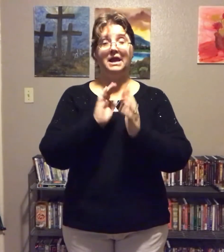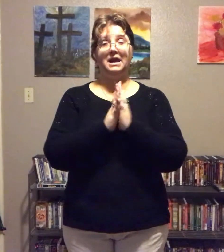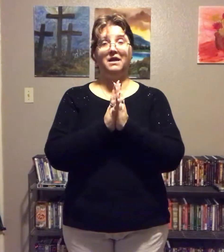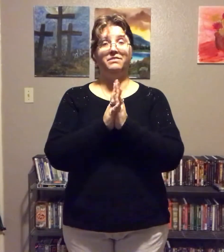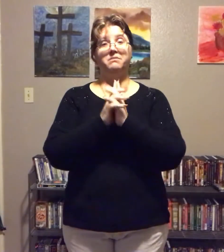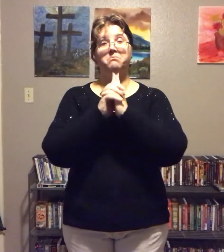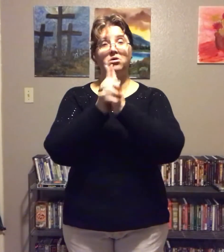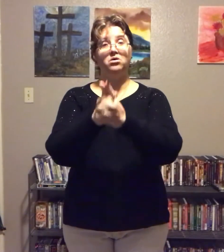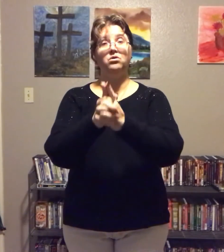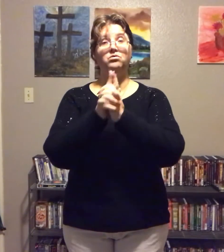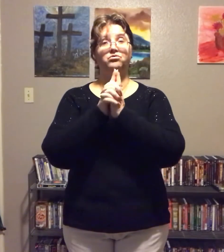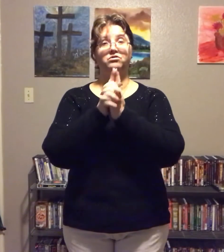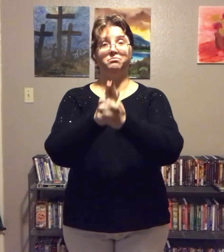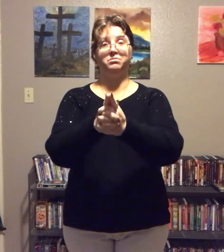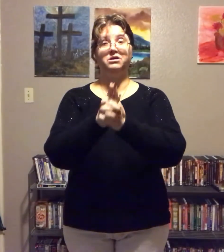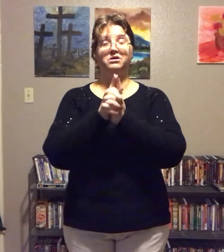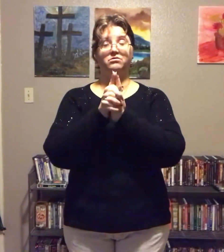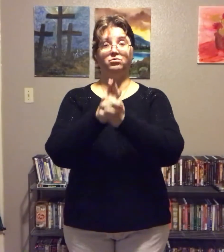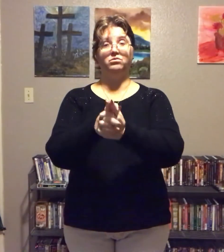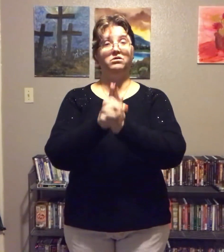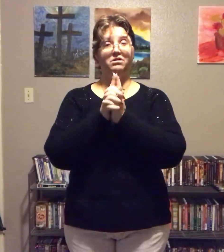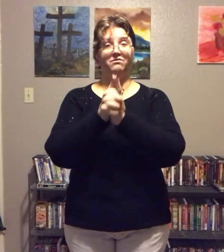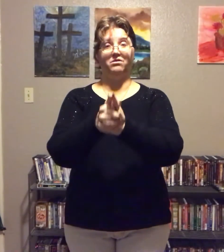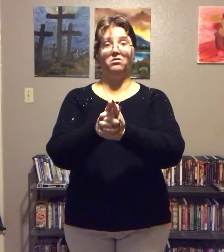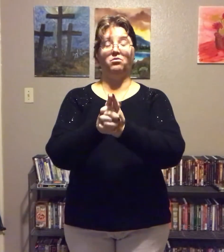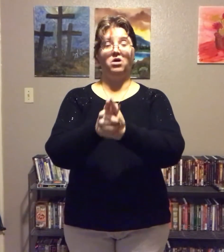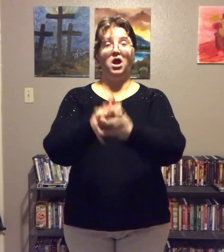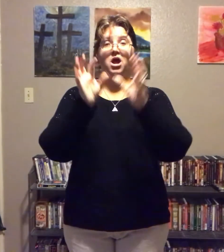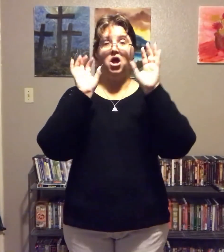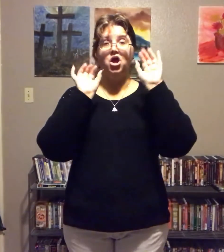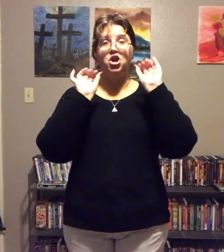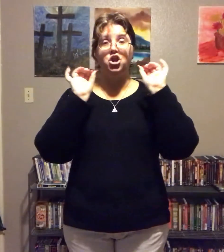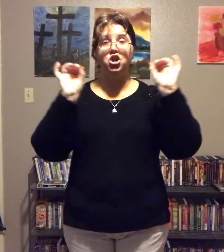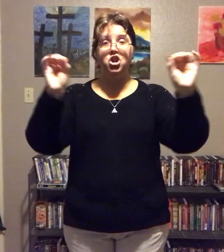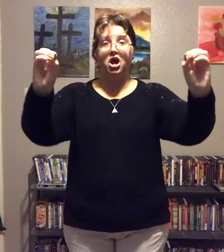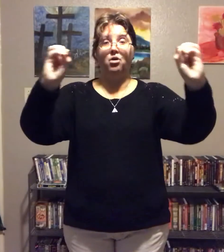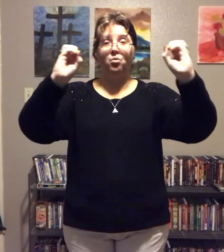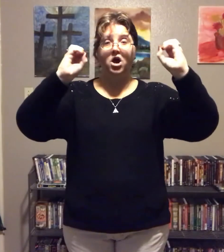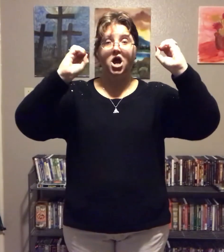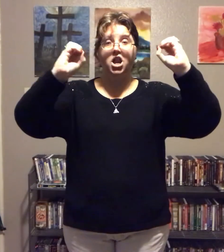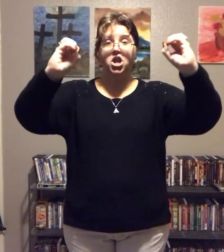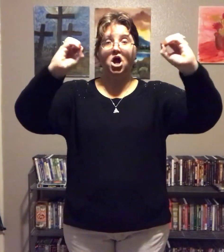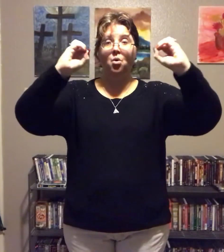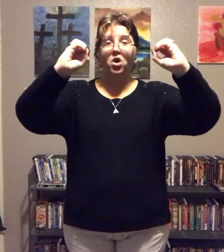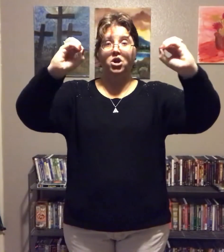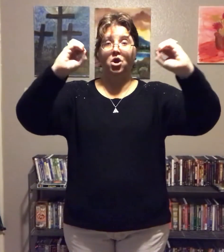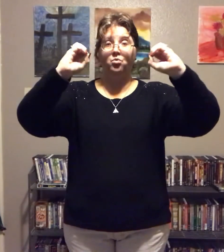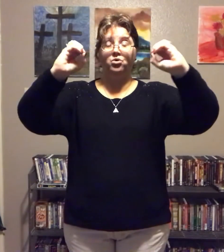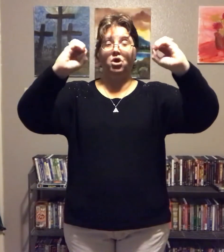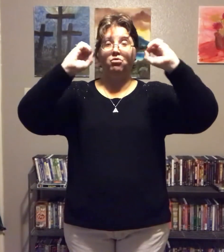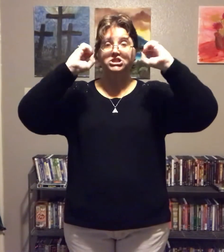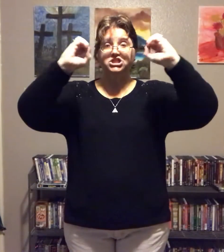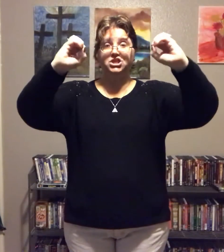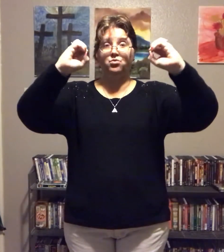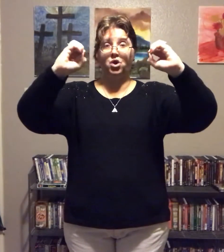And the most biggest rule of all. No. No, no, no. Zero.